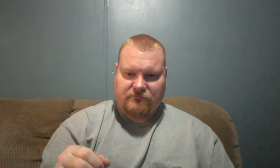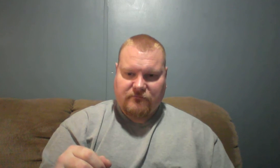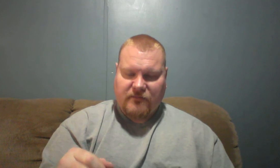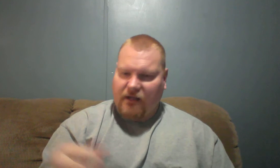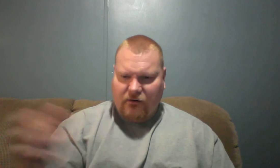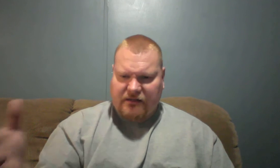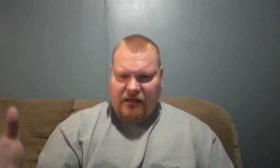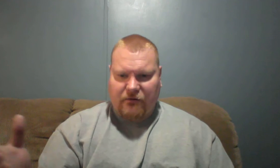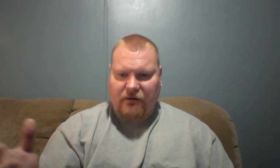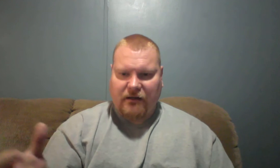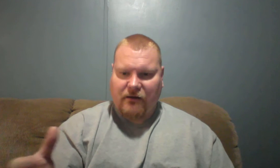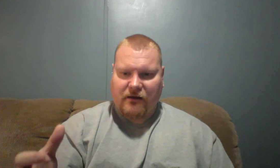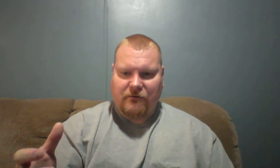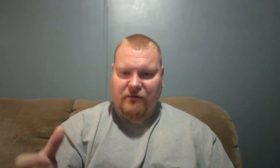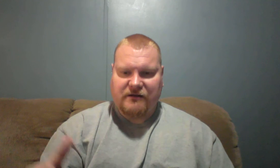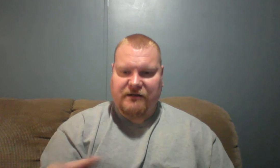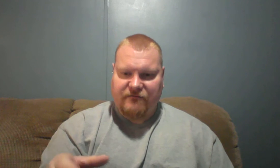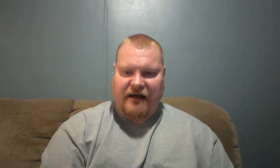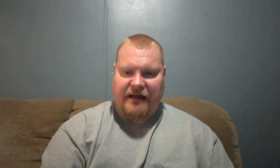You know, what is it that find out?